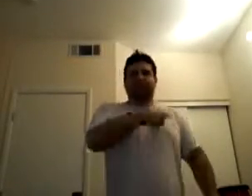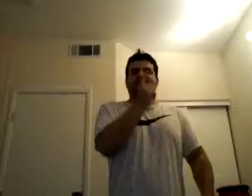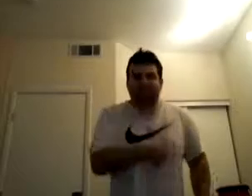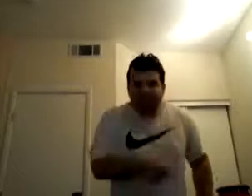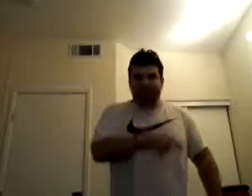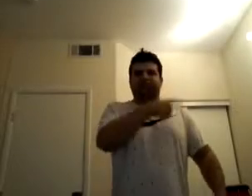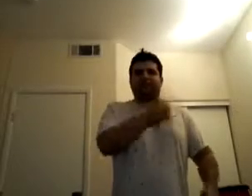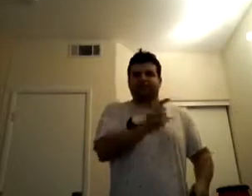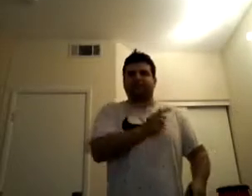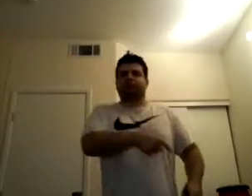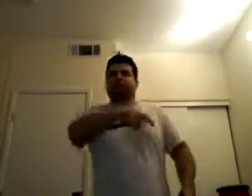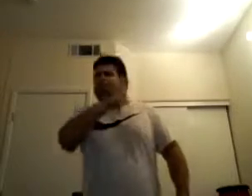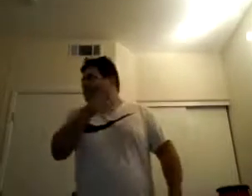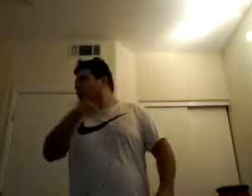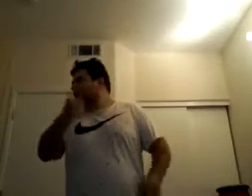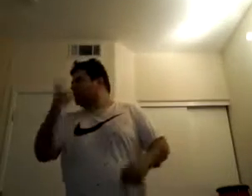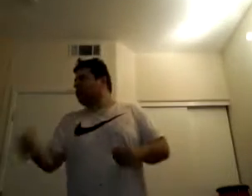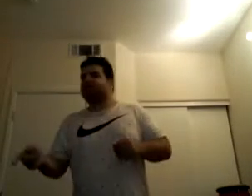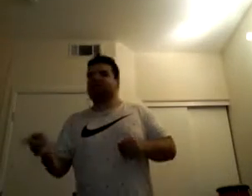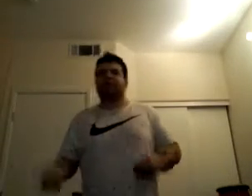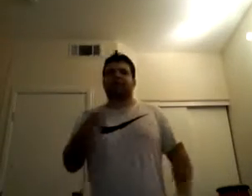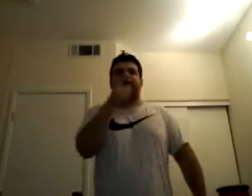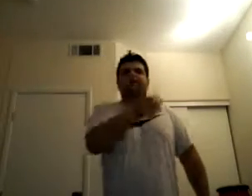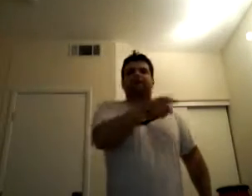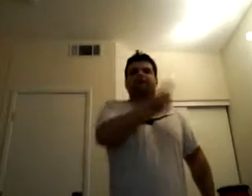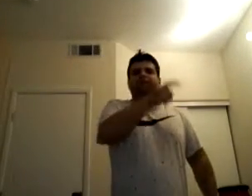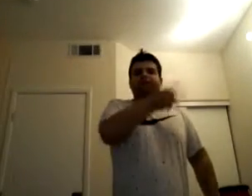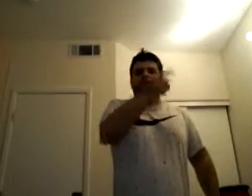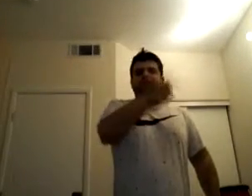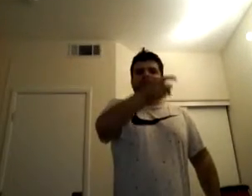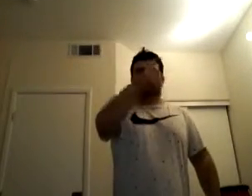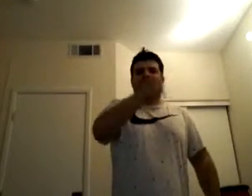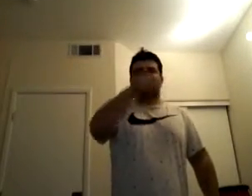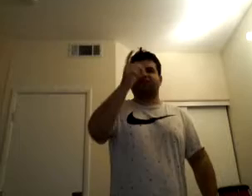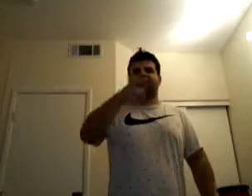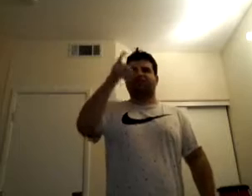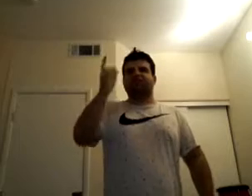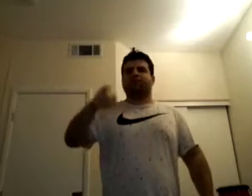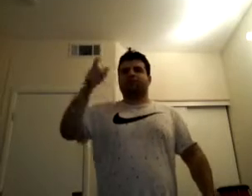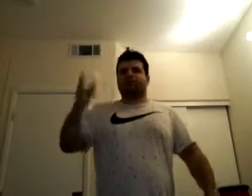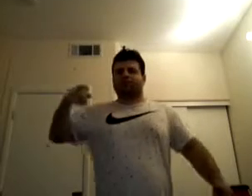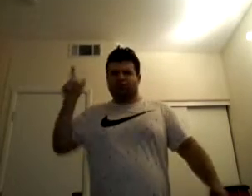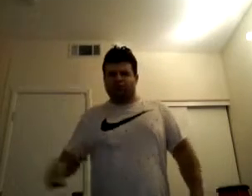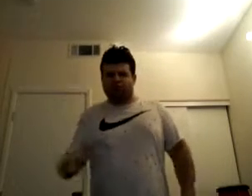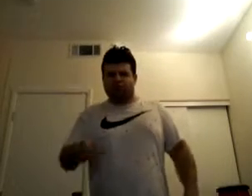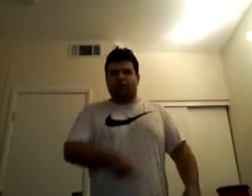Now we're all gonna be Never satisfied searching for more